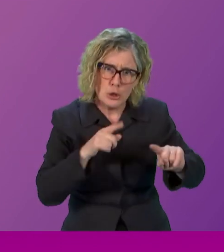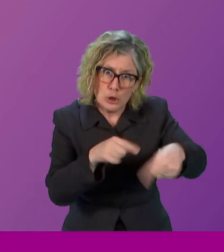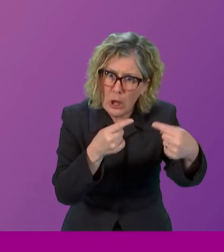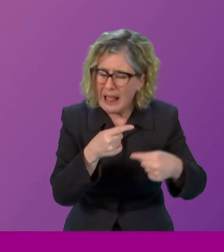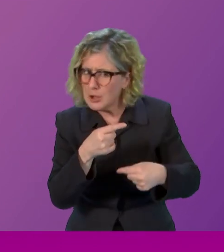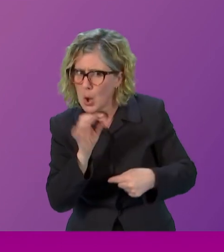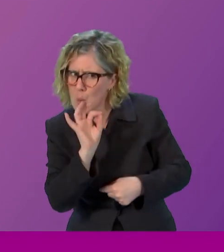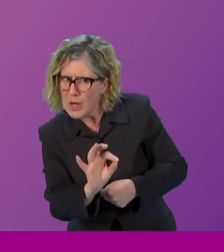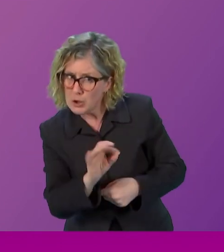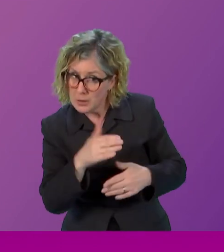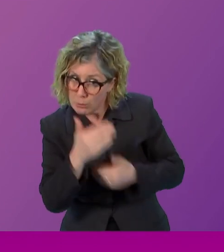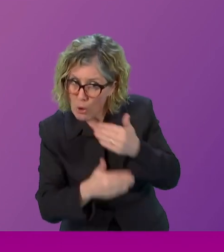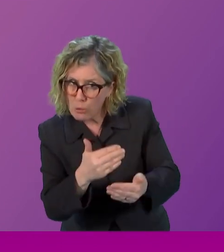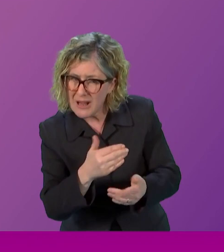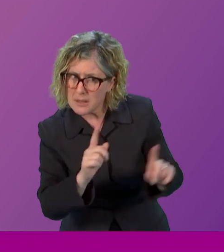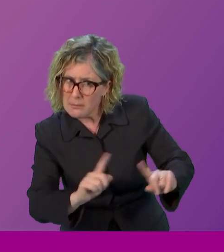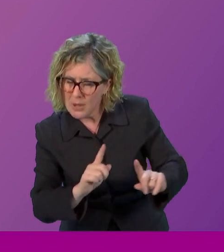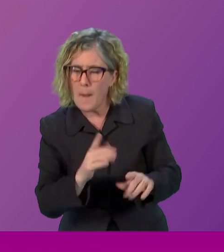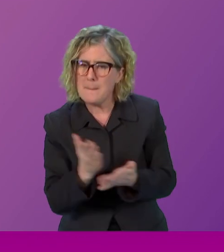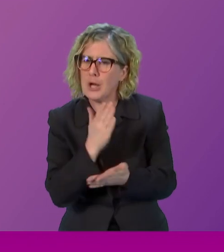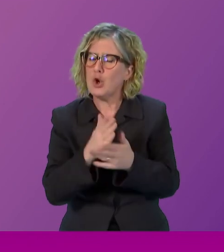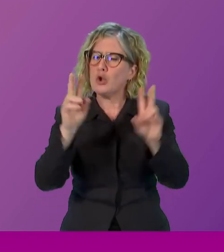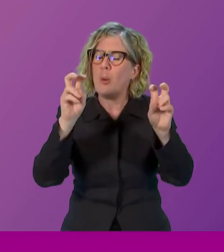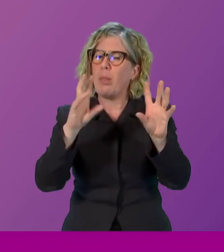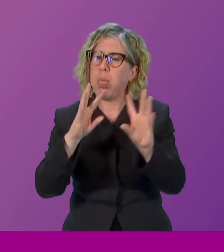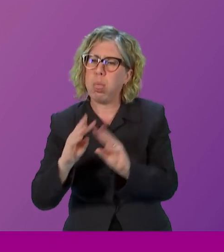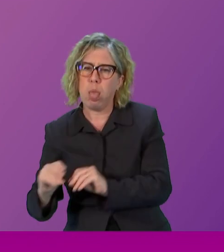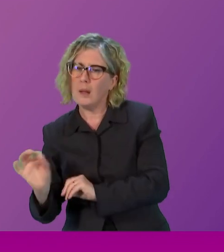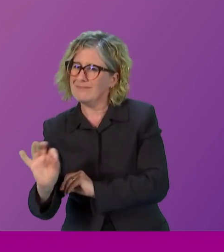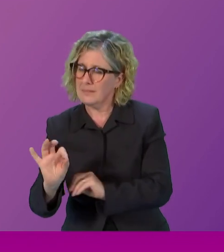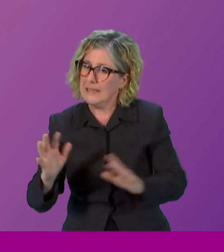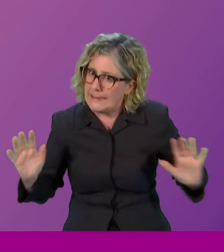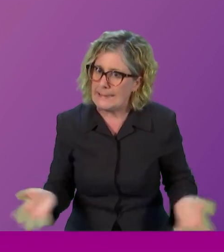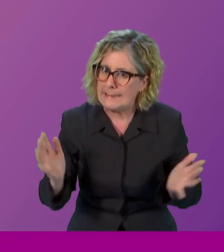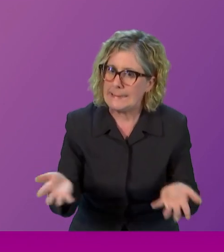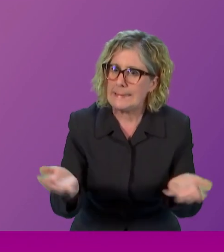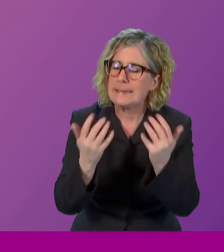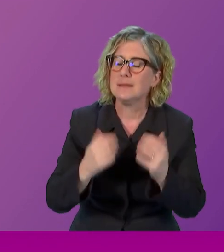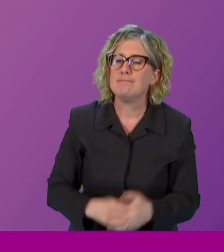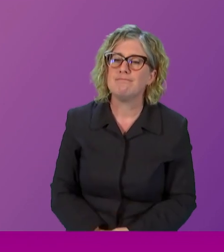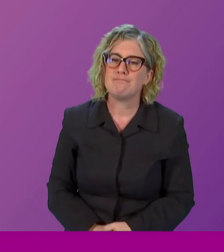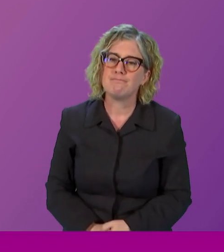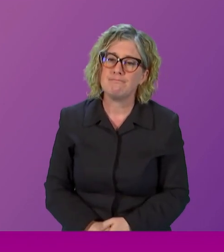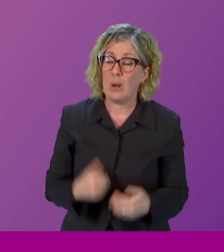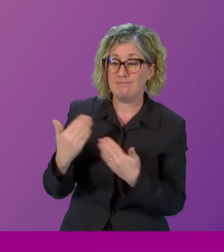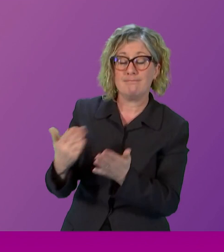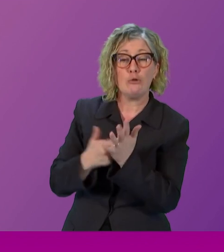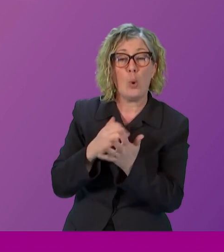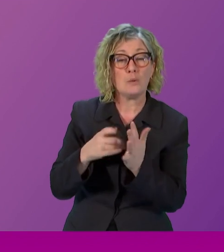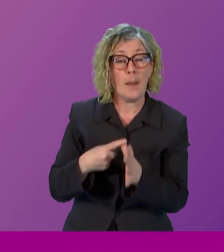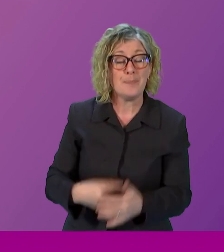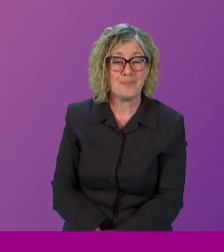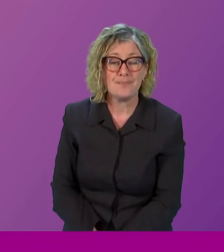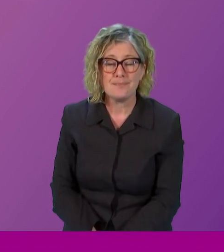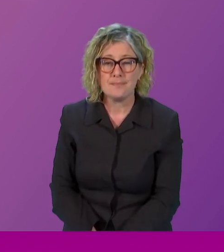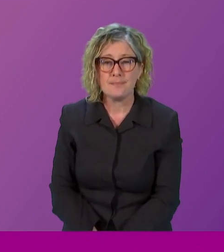that topic alive. Thank you. And Rhoda? We really have to represent our constituents' views